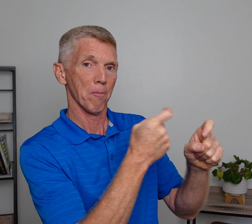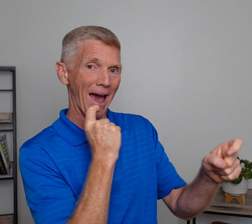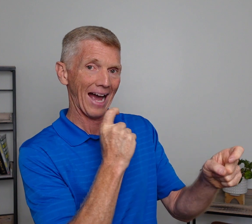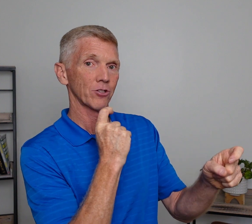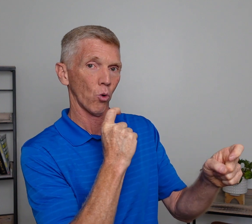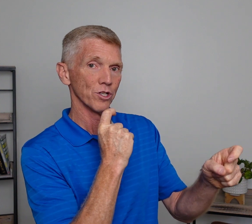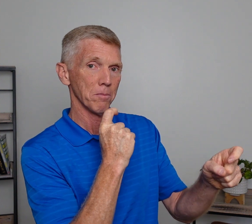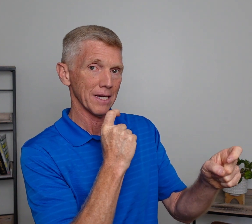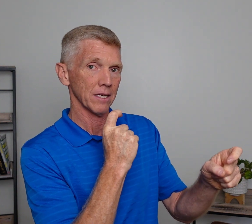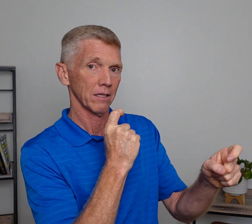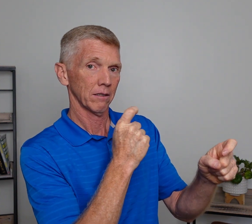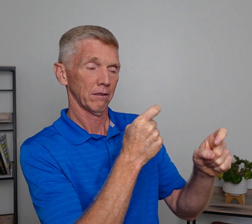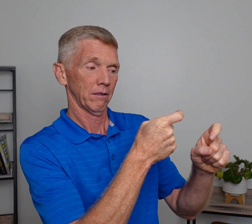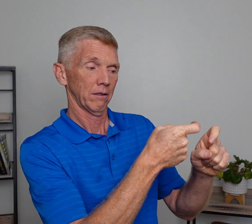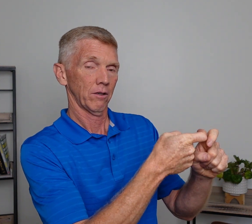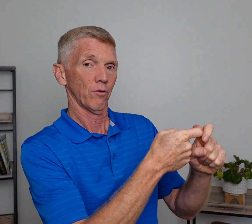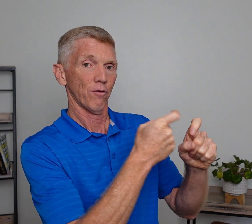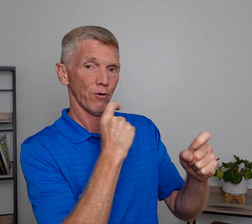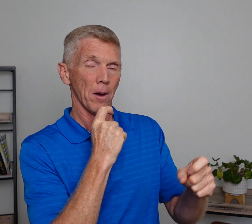back towards B. From.